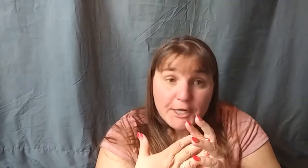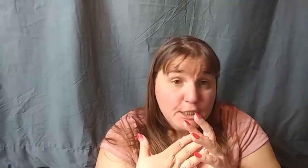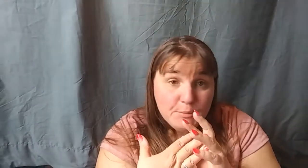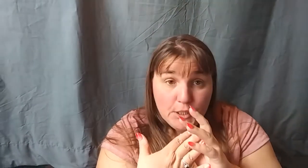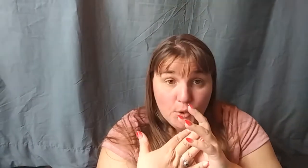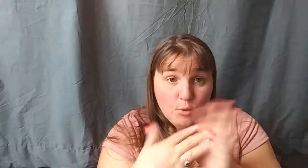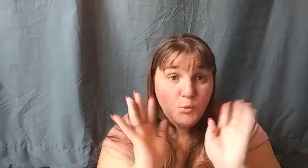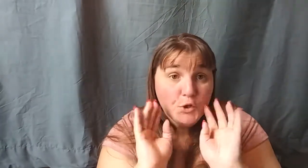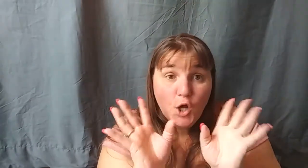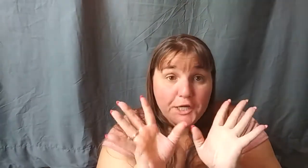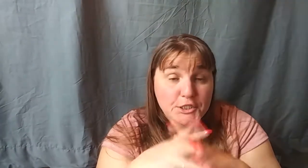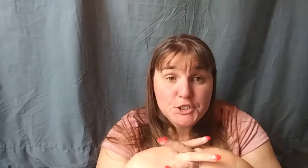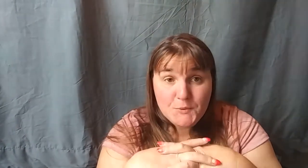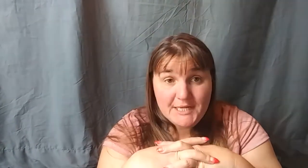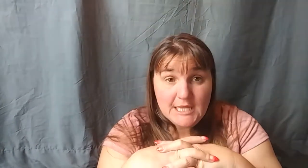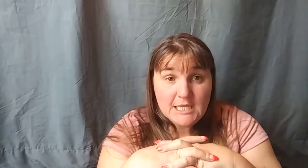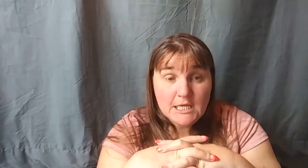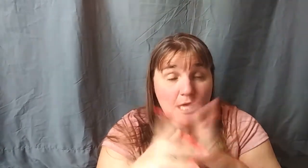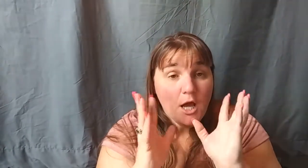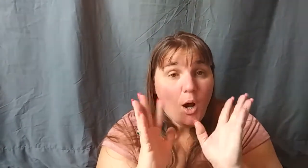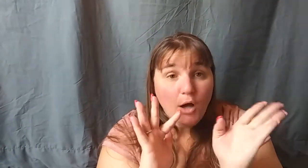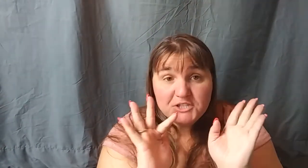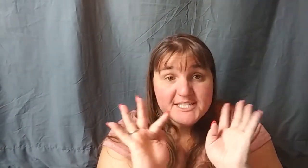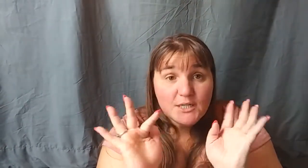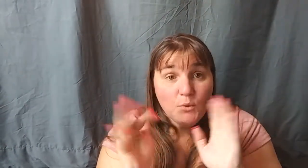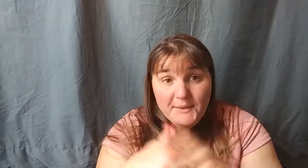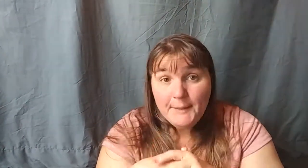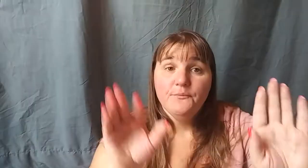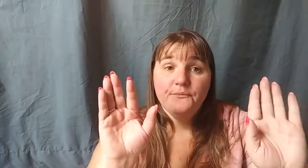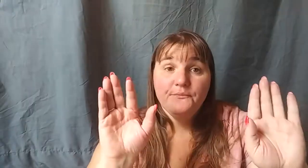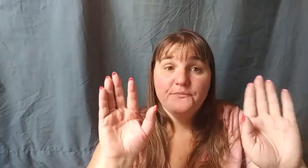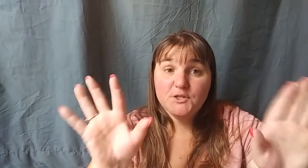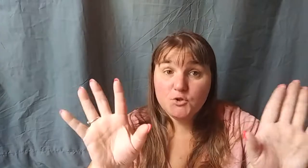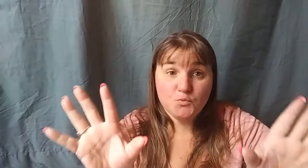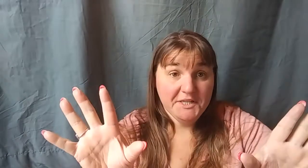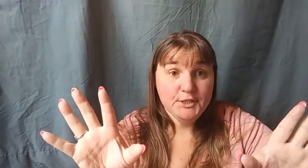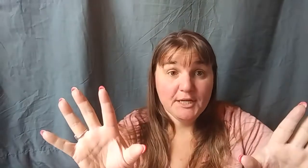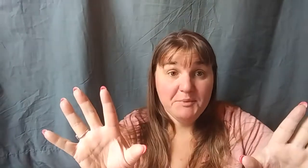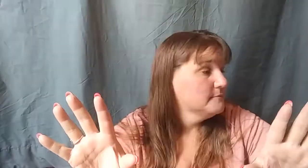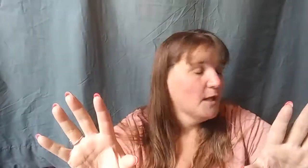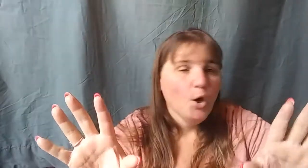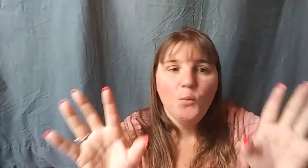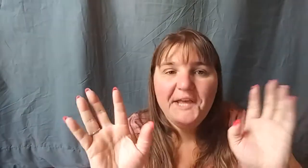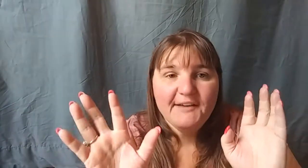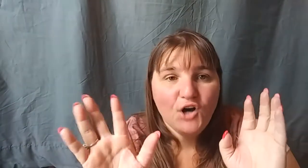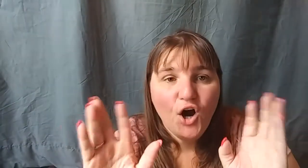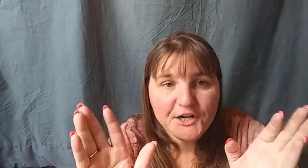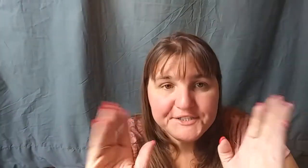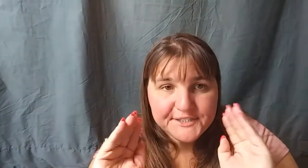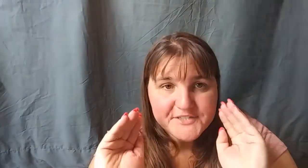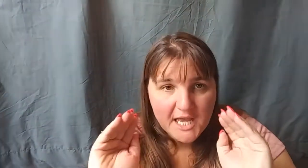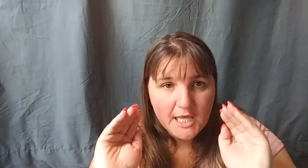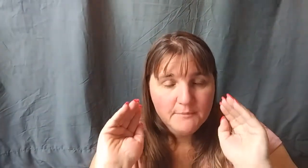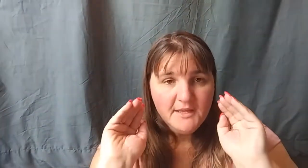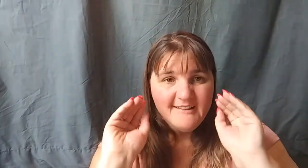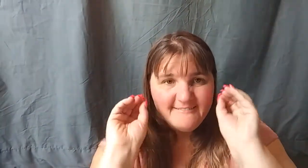home? We're not going to do anything. I'll just get it when we come back. This was really not a big deal. We have a hard enough time fighting